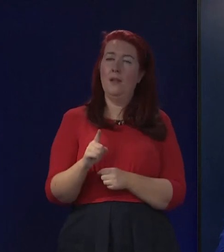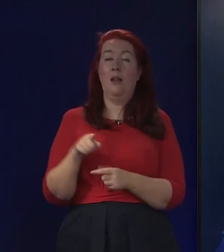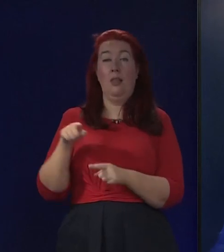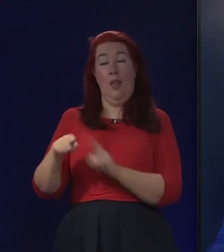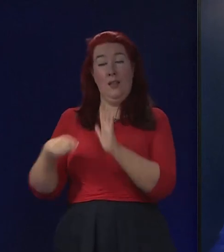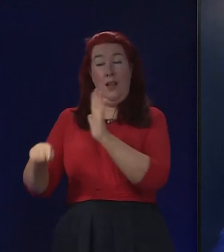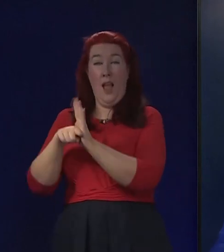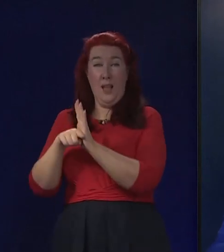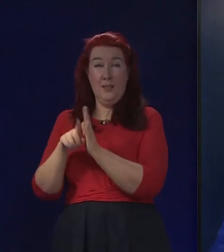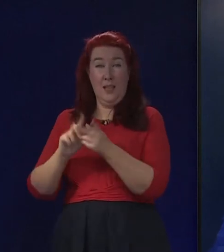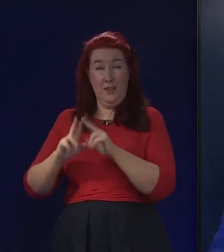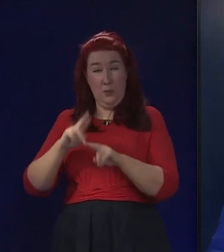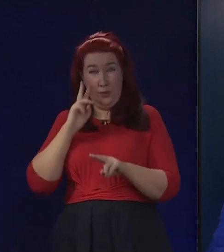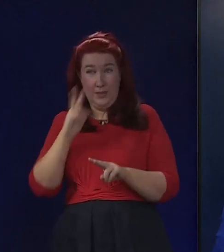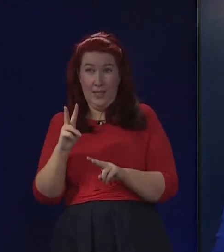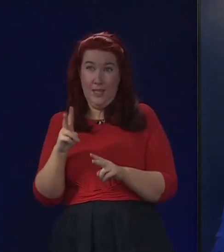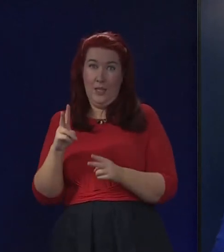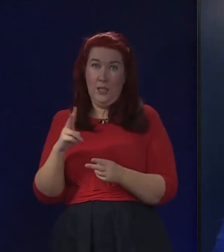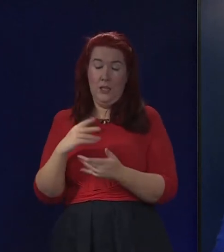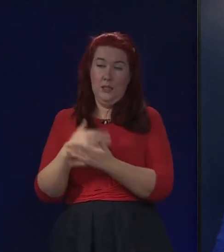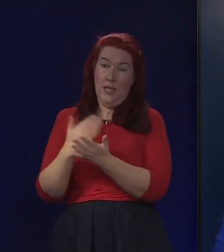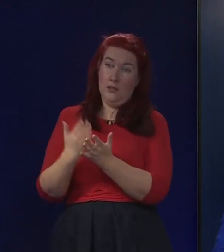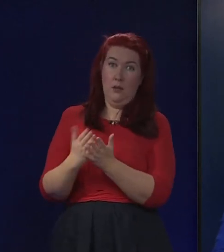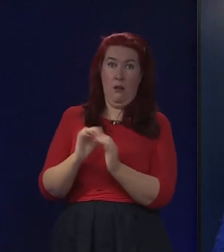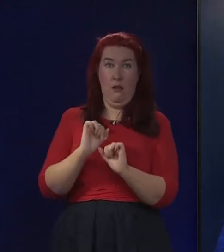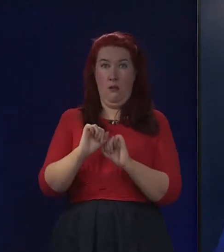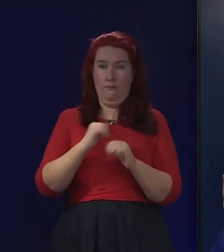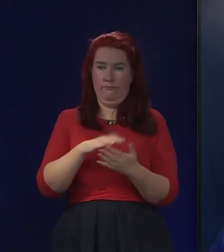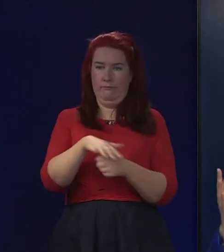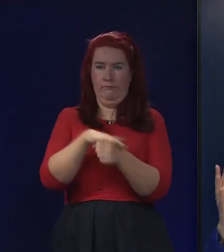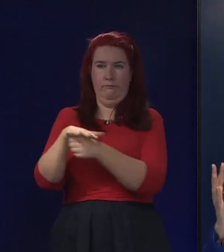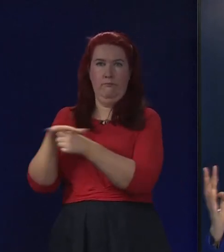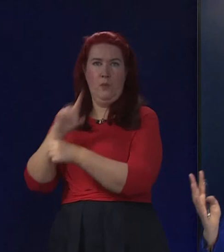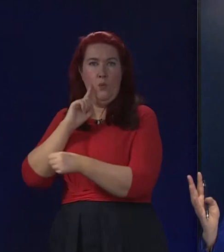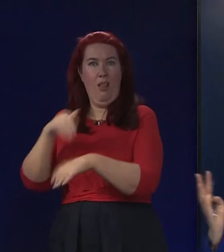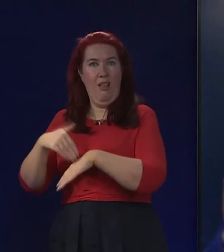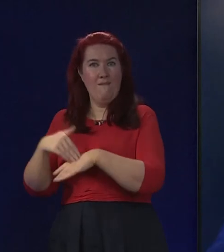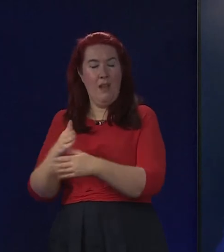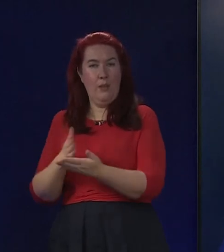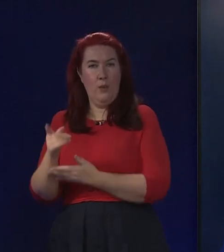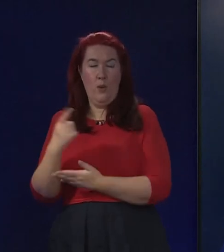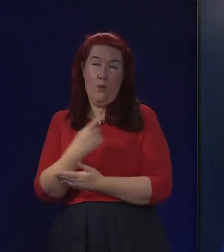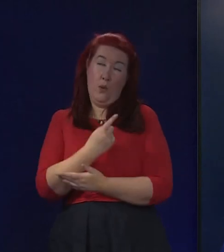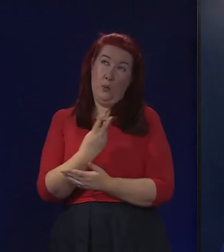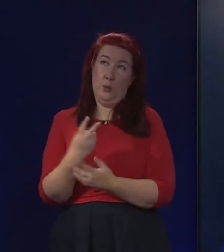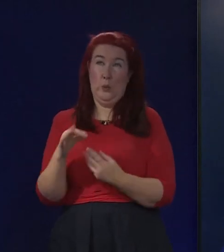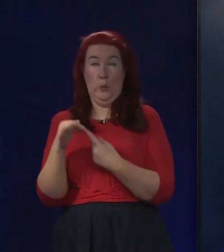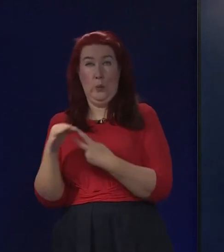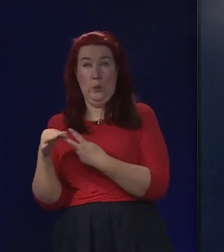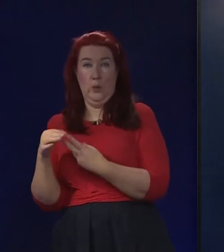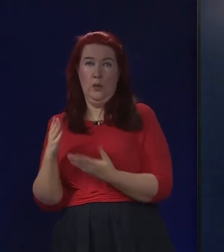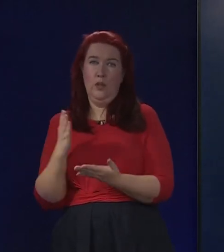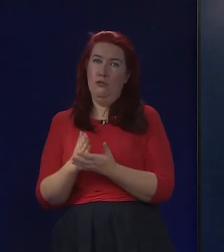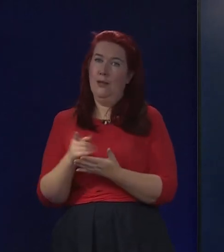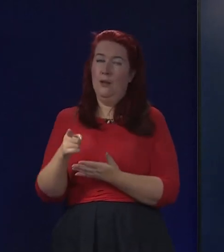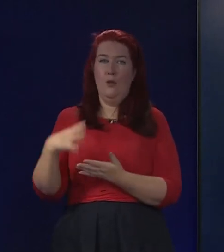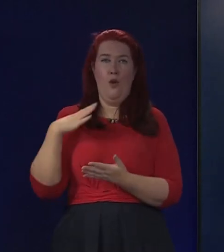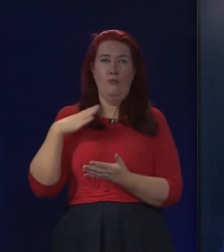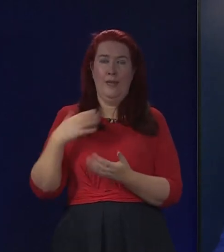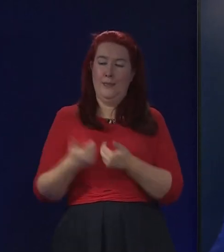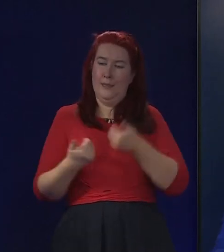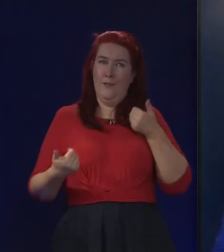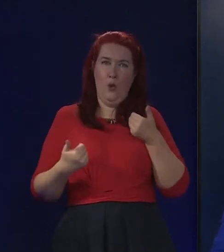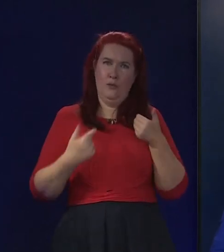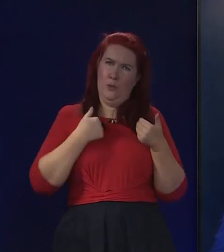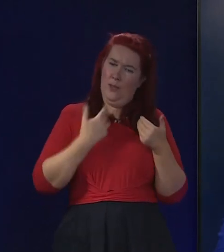this, if you look at the sectors that are supposed to be covered by it, with one or possibly two exceptions, are devolved services.